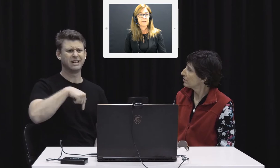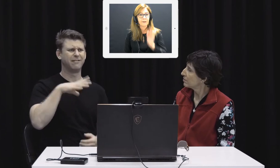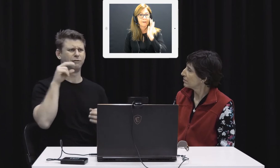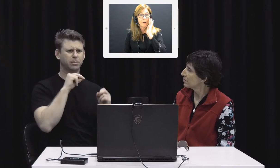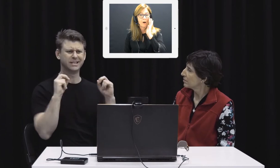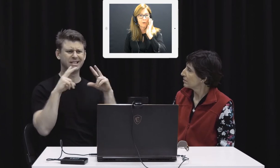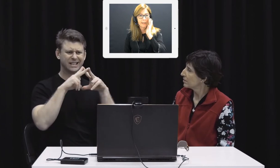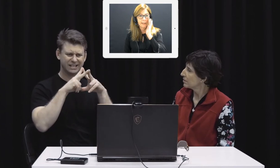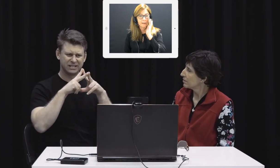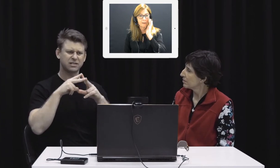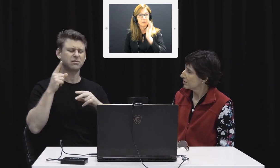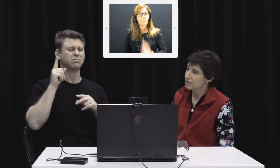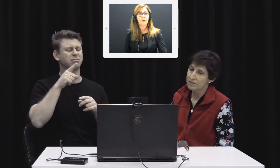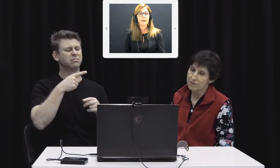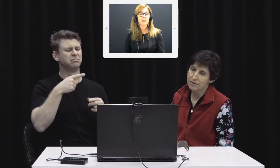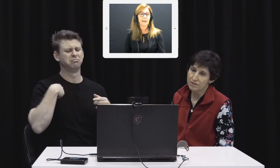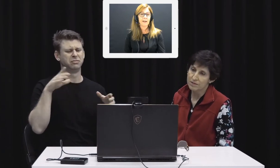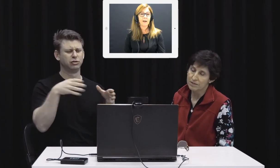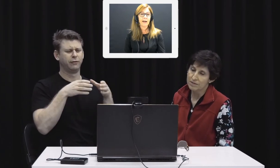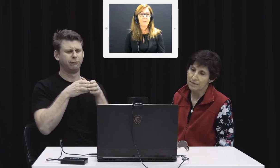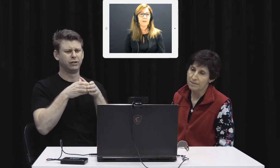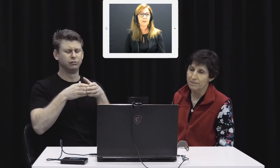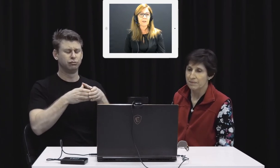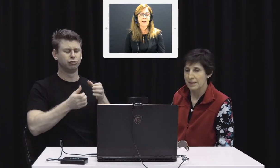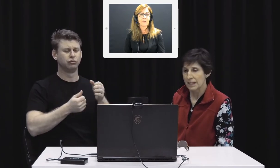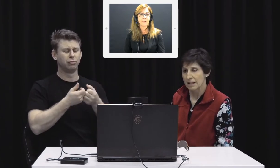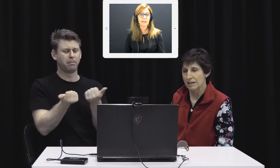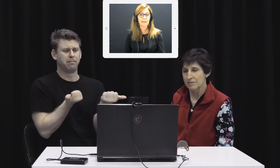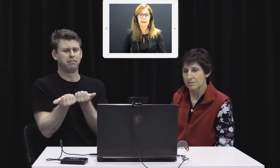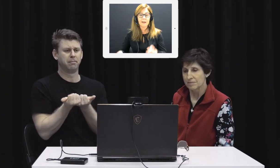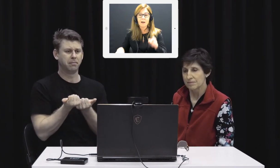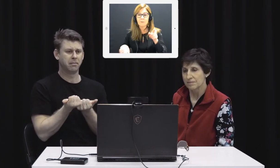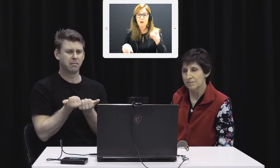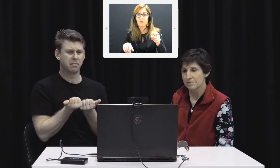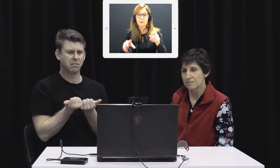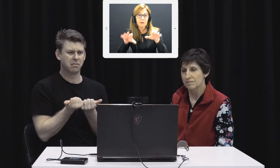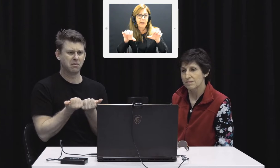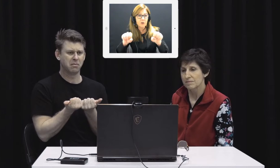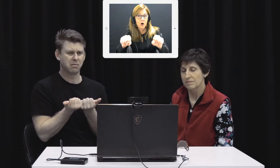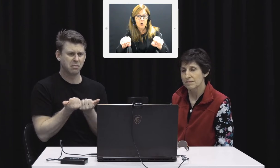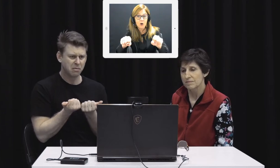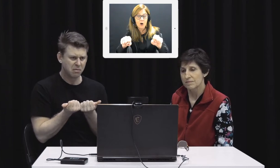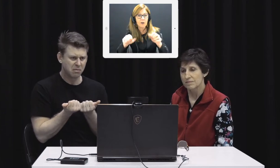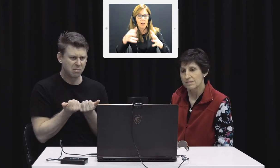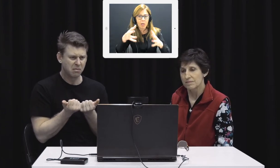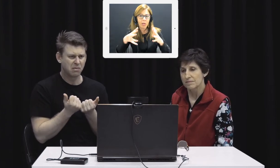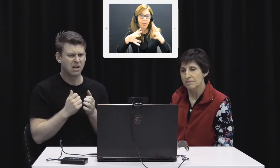Oh, really? Well, actually, I came in to some state from Sydney. I'm sorry, I'm just going to have to hold on.